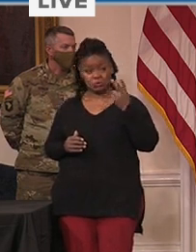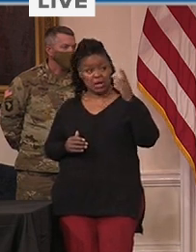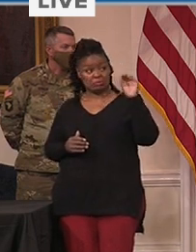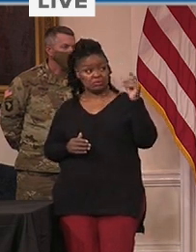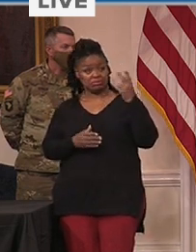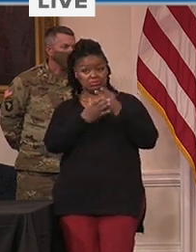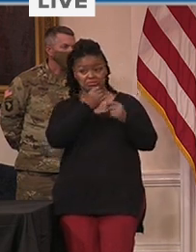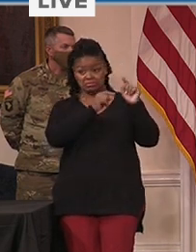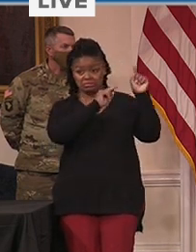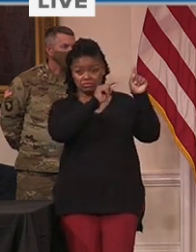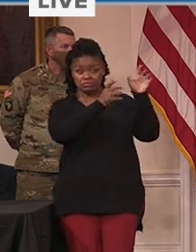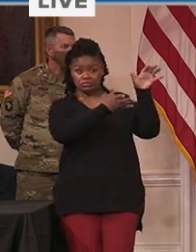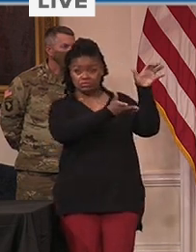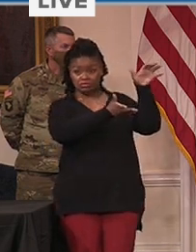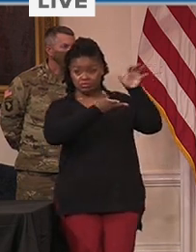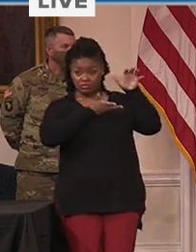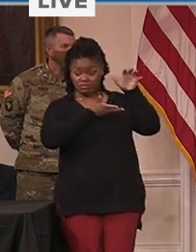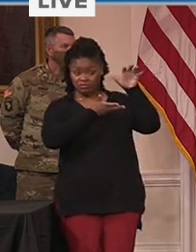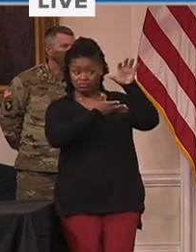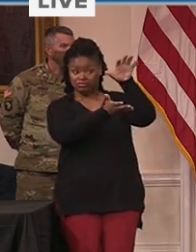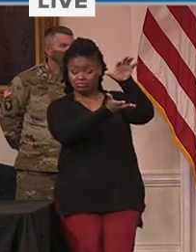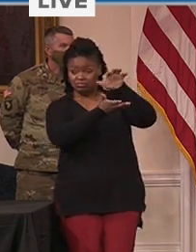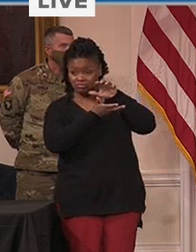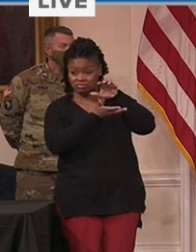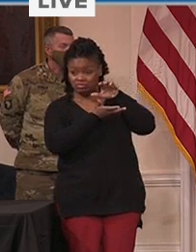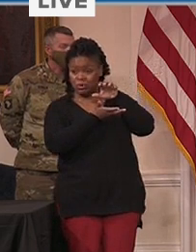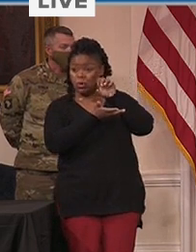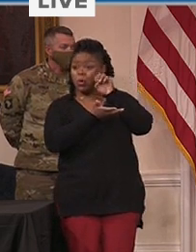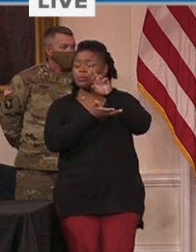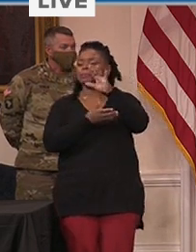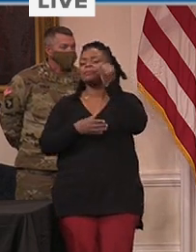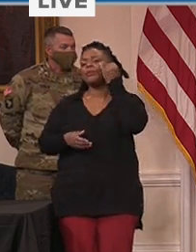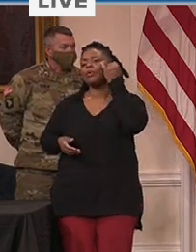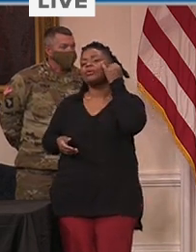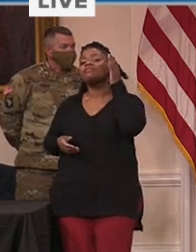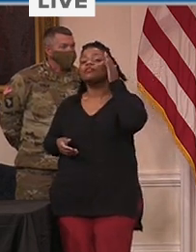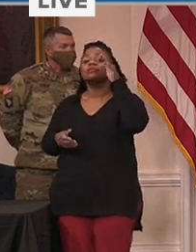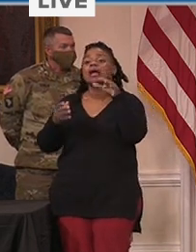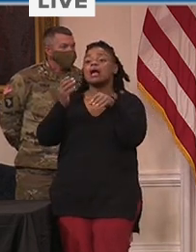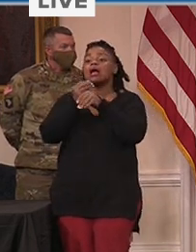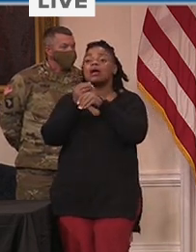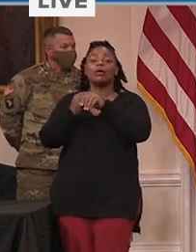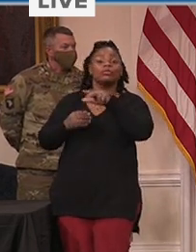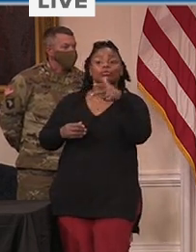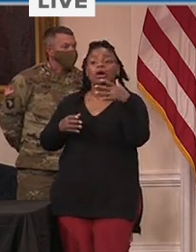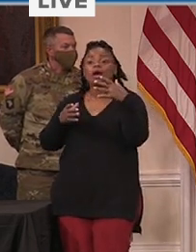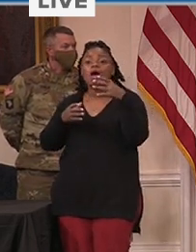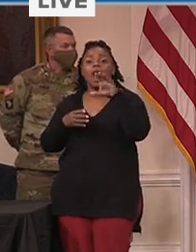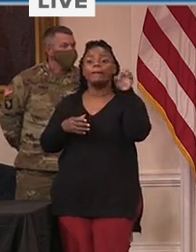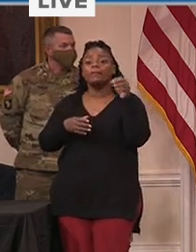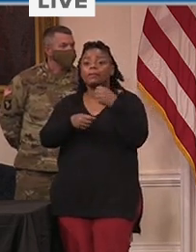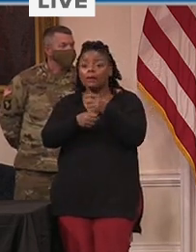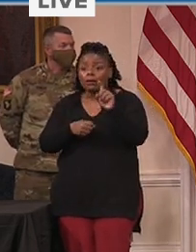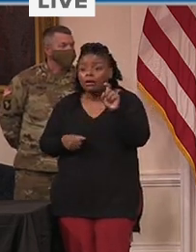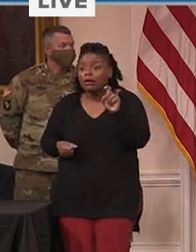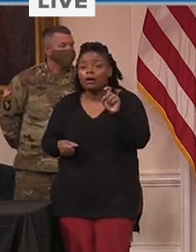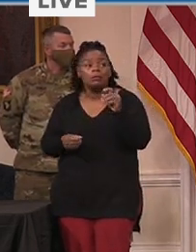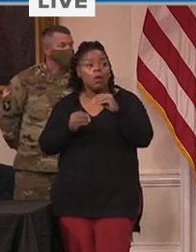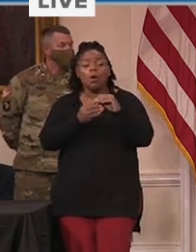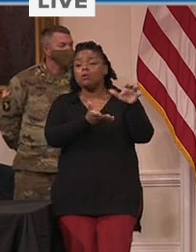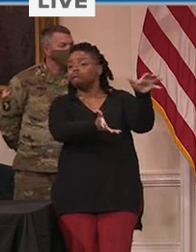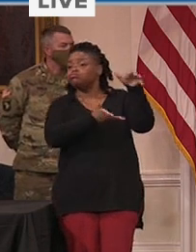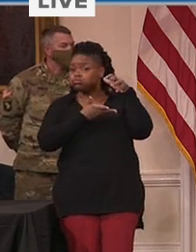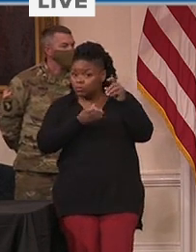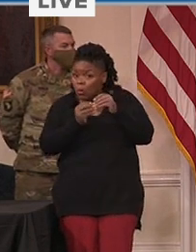from from those producers or until new vaccines are approved and made available. We expect